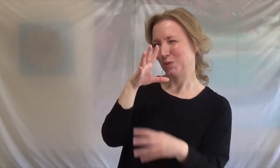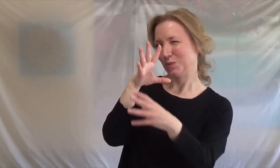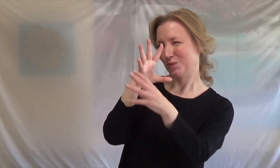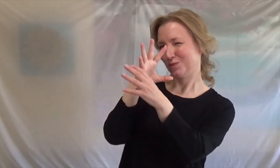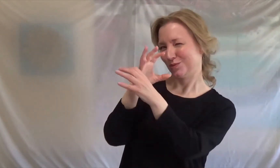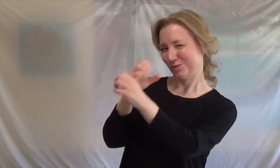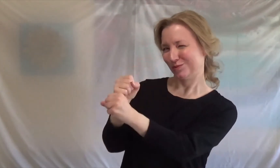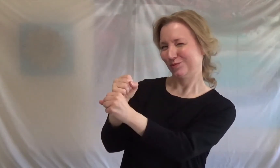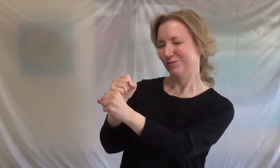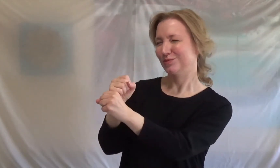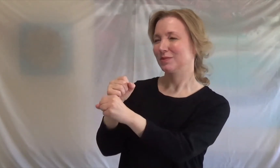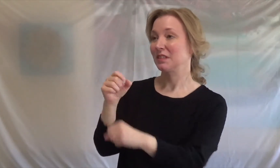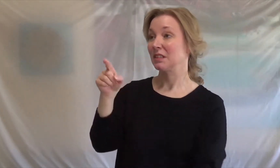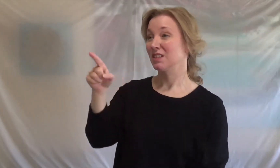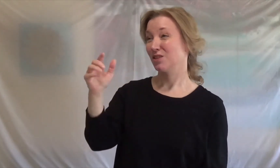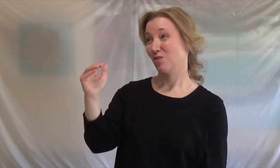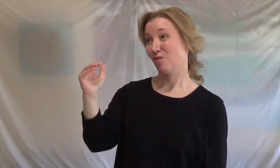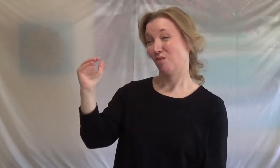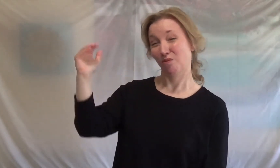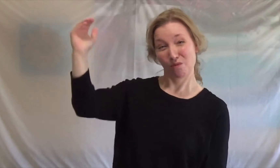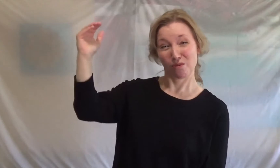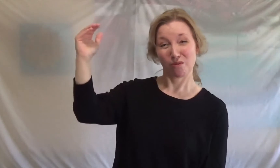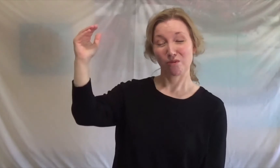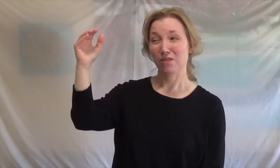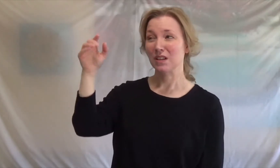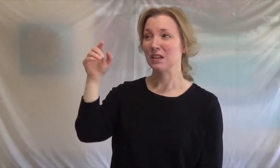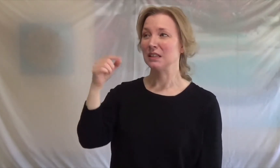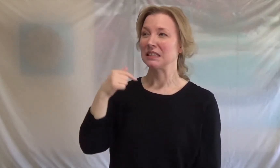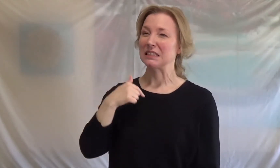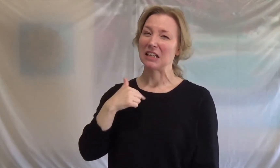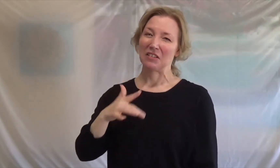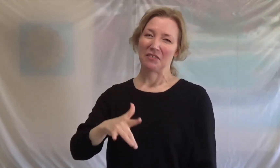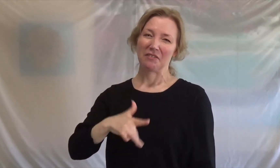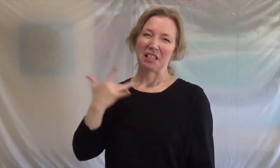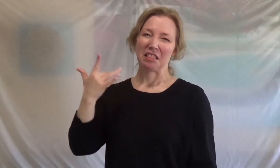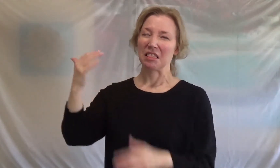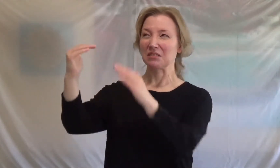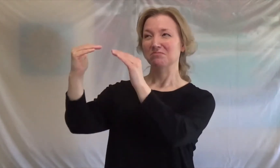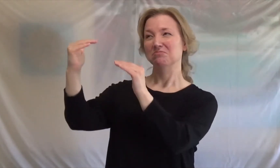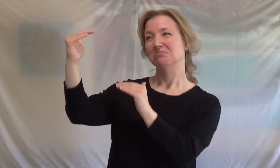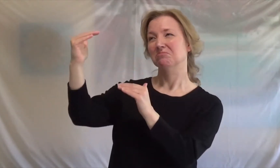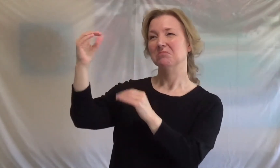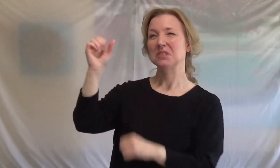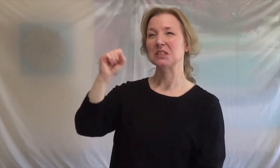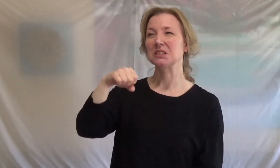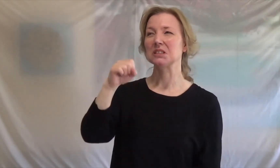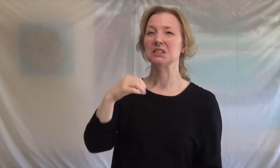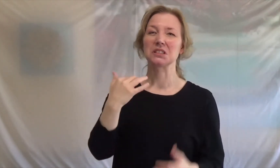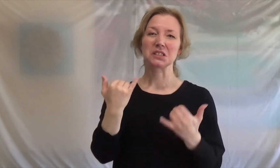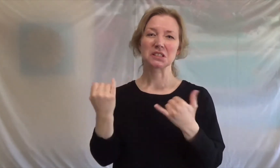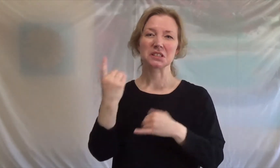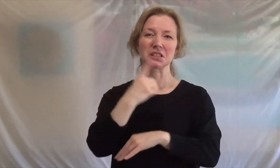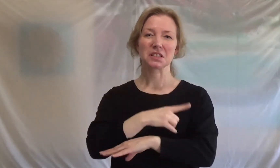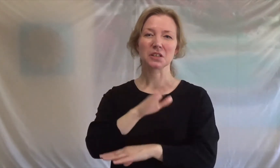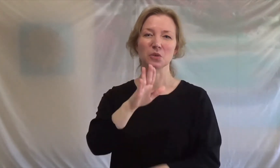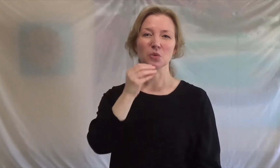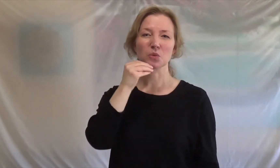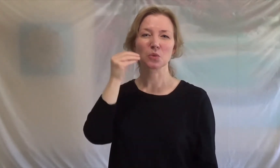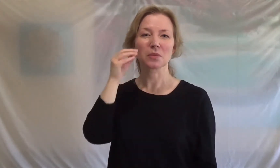much older than me, she's everything I'm insecure about And yet today I drove through the suburbs,